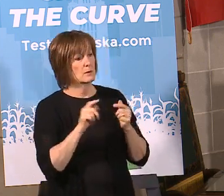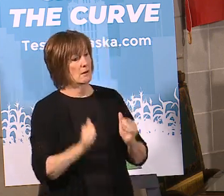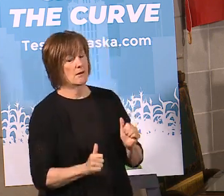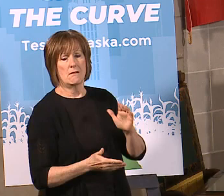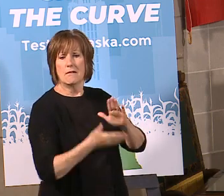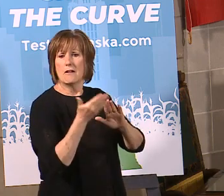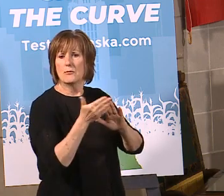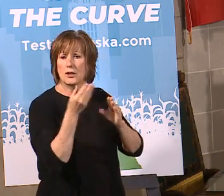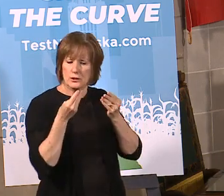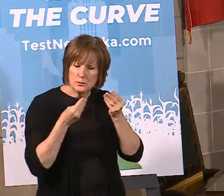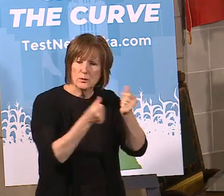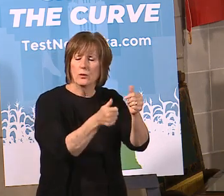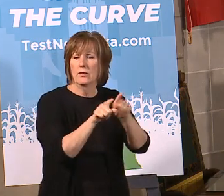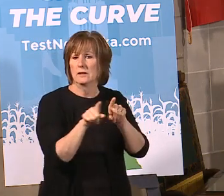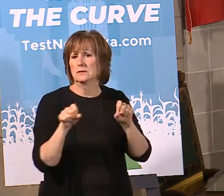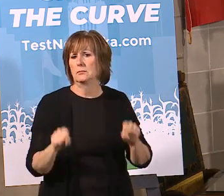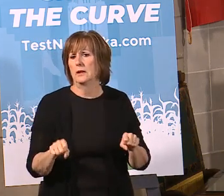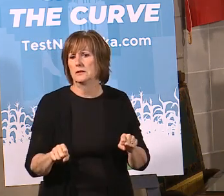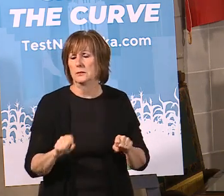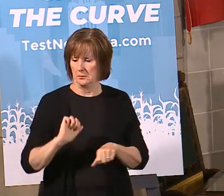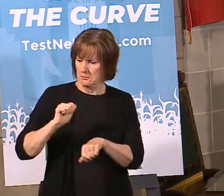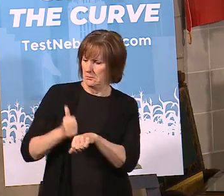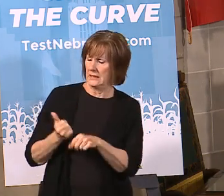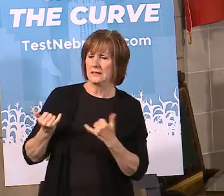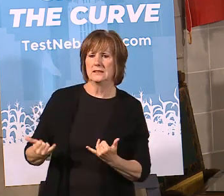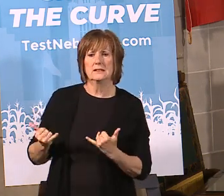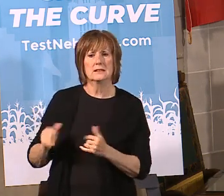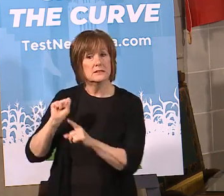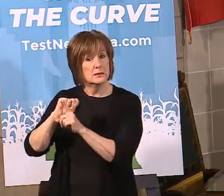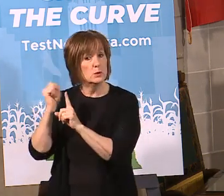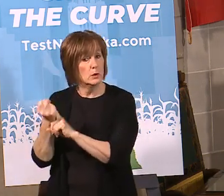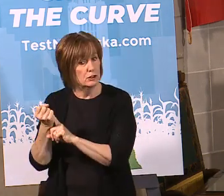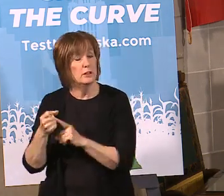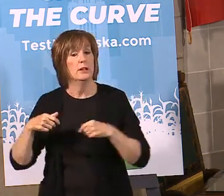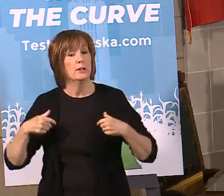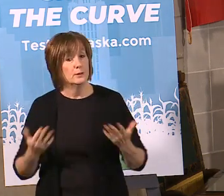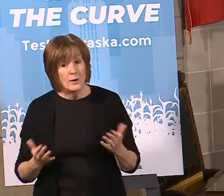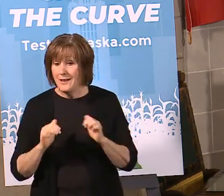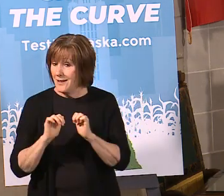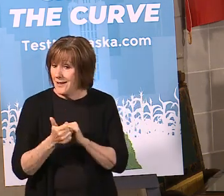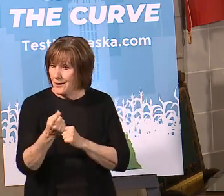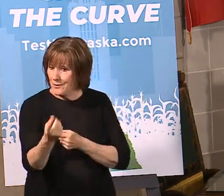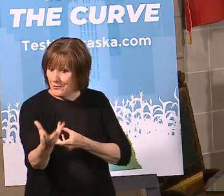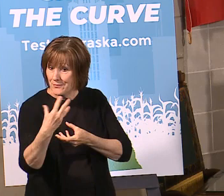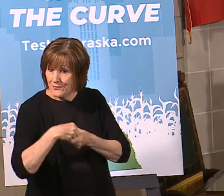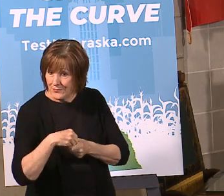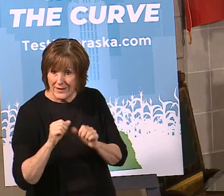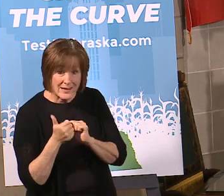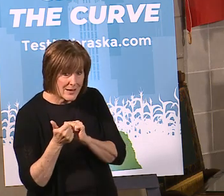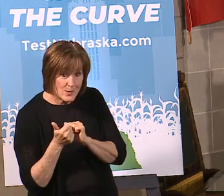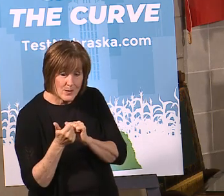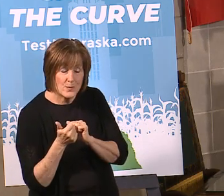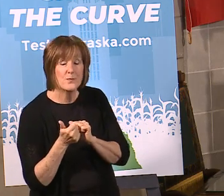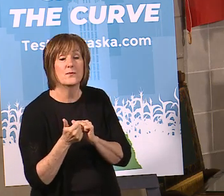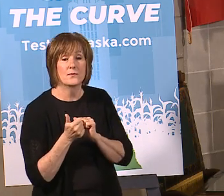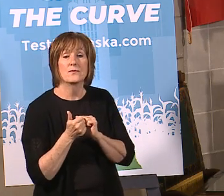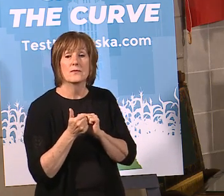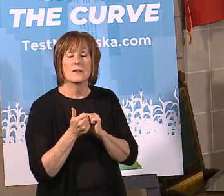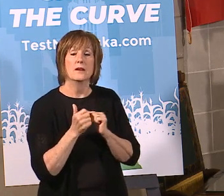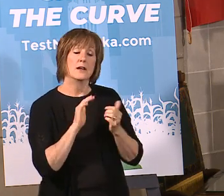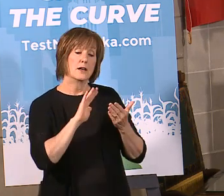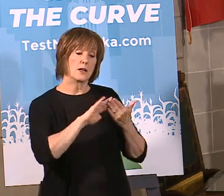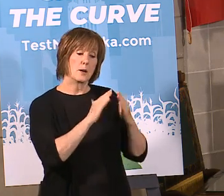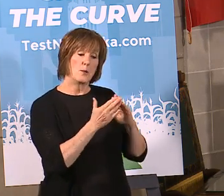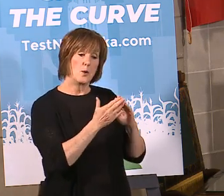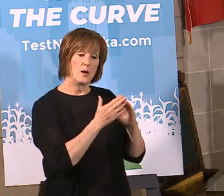operate as smoothly as possible based on the current circumstances. So, how do you engage with the task force? If community